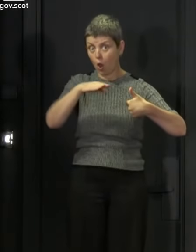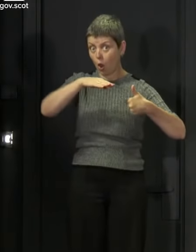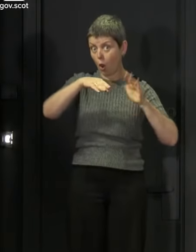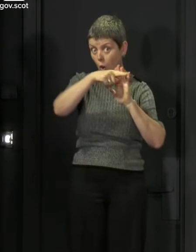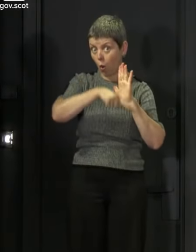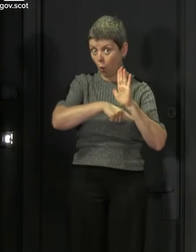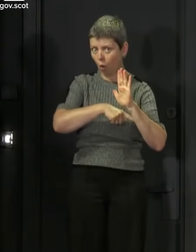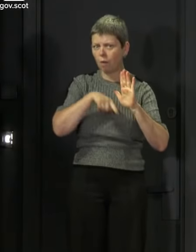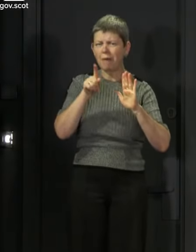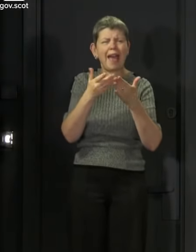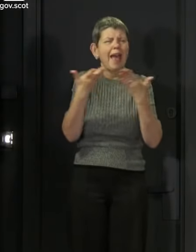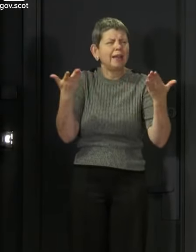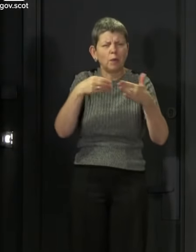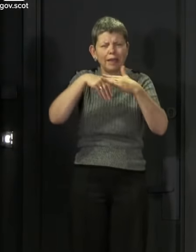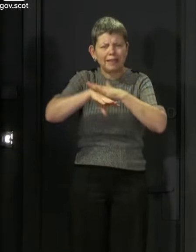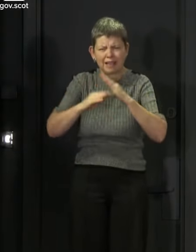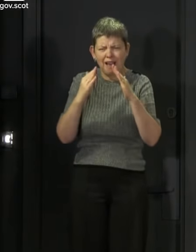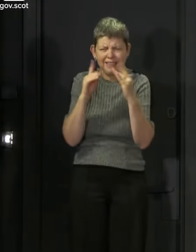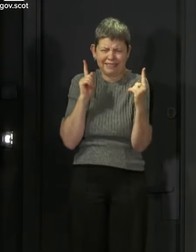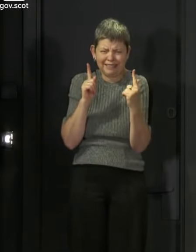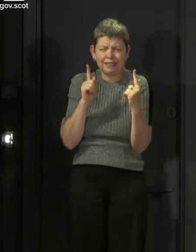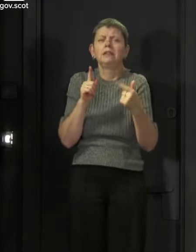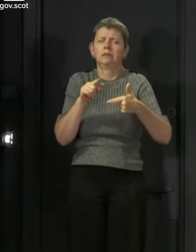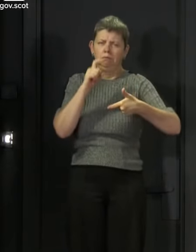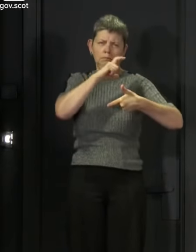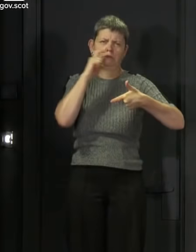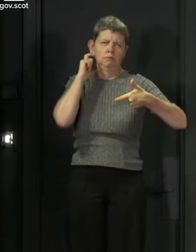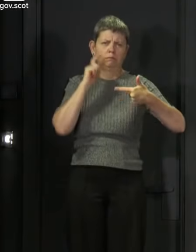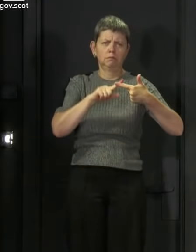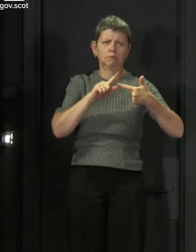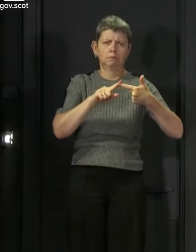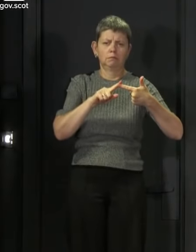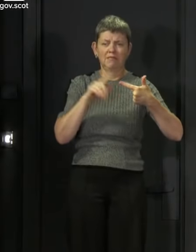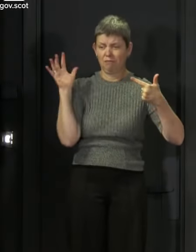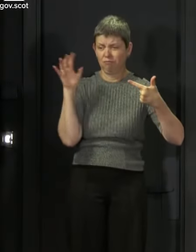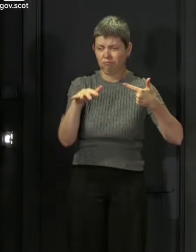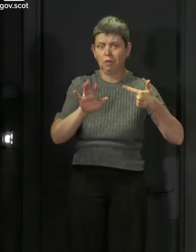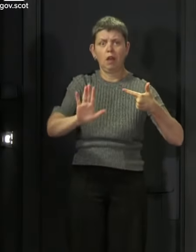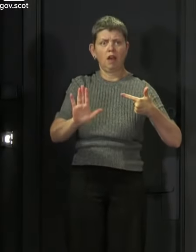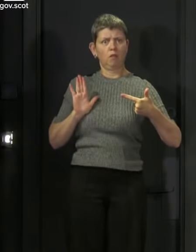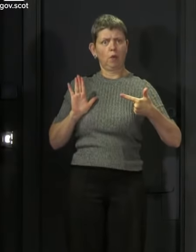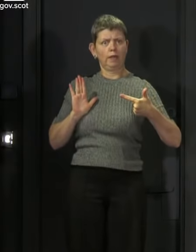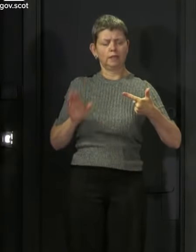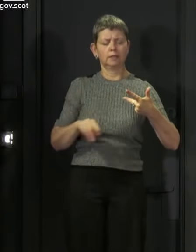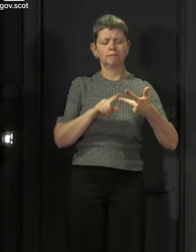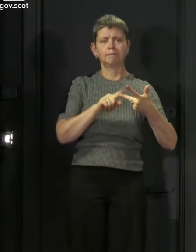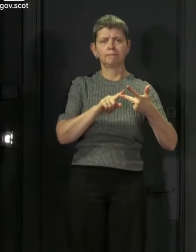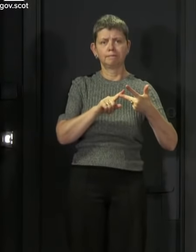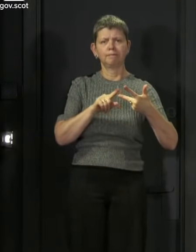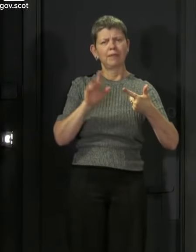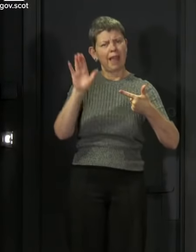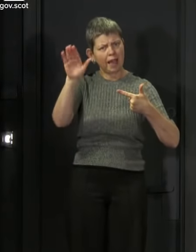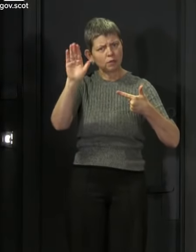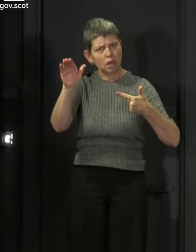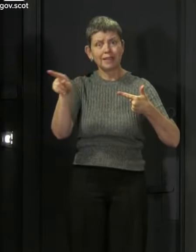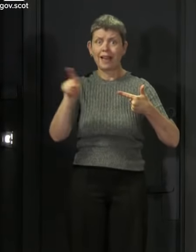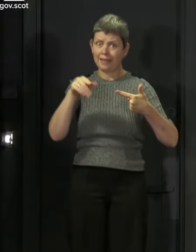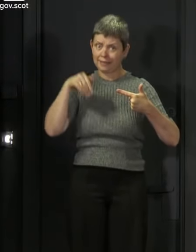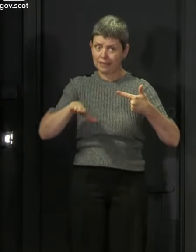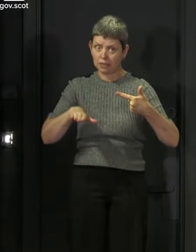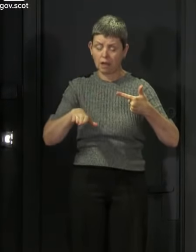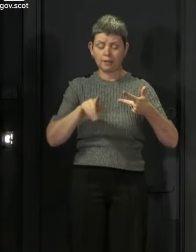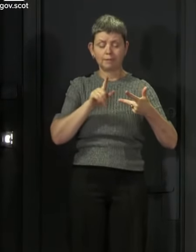in any enclosed space where physical distancing is difficult. Avoid crowded places, indoors but also outdoors.